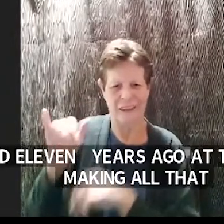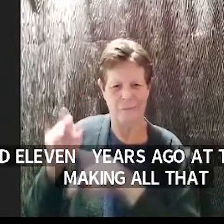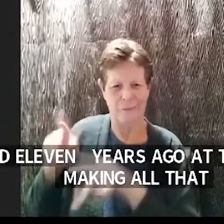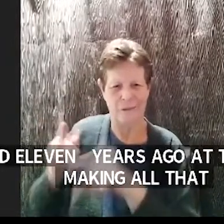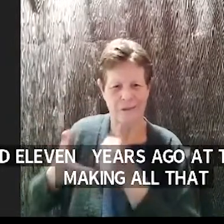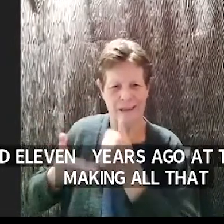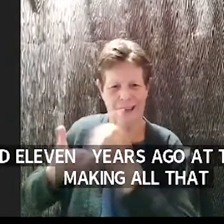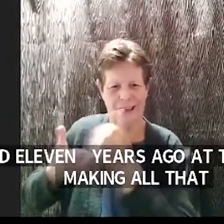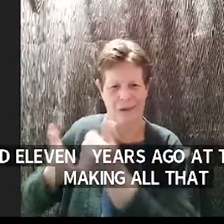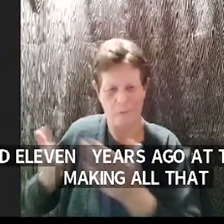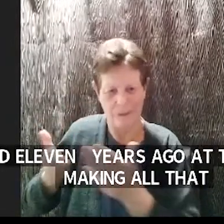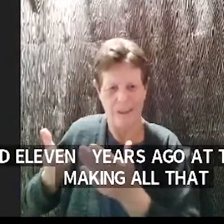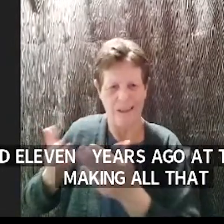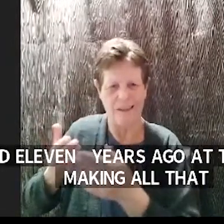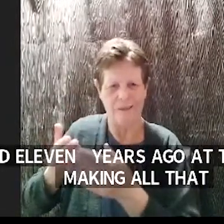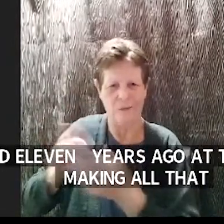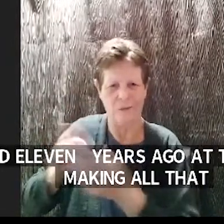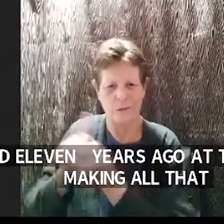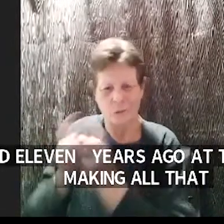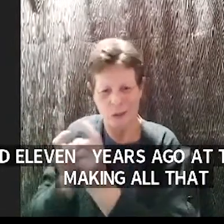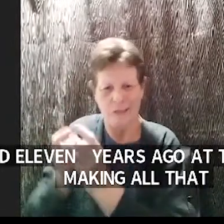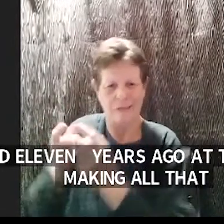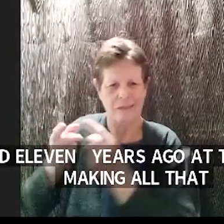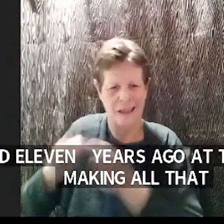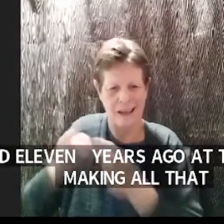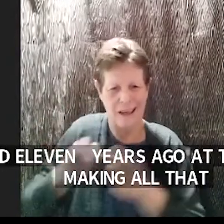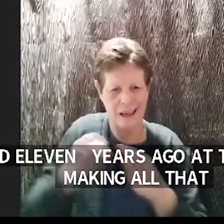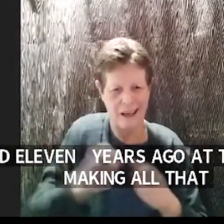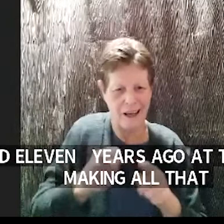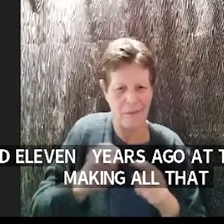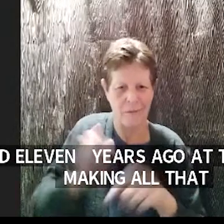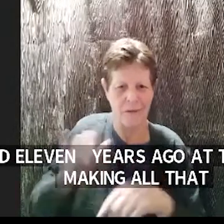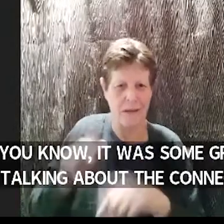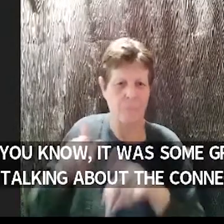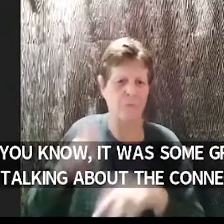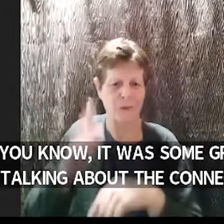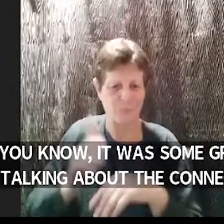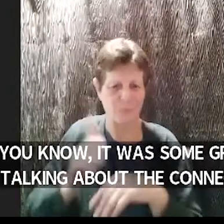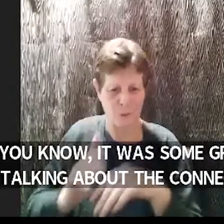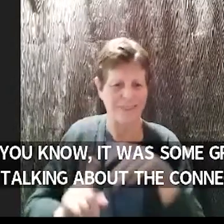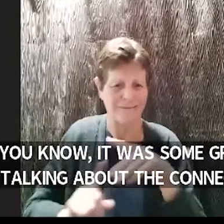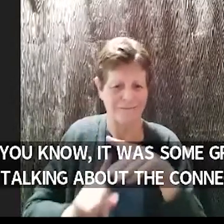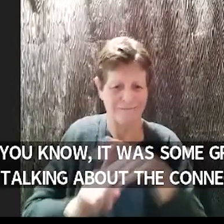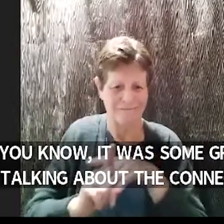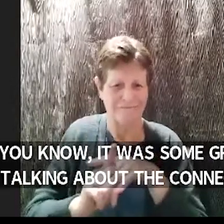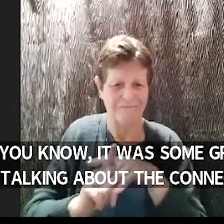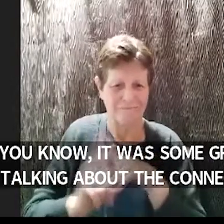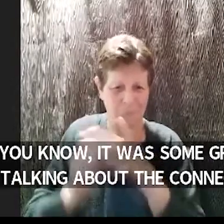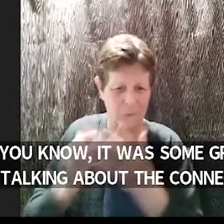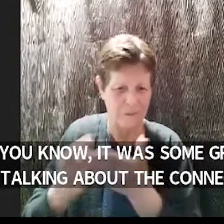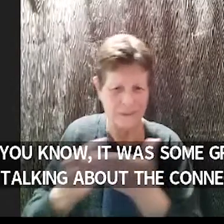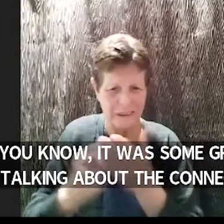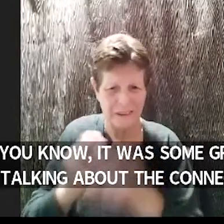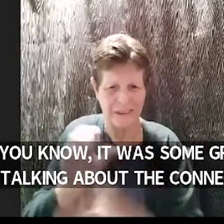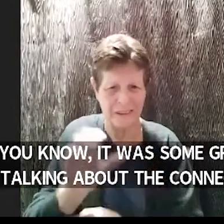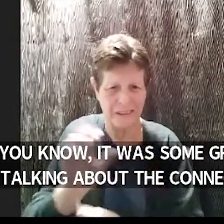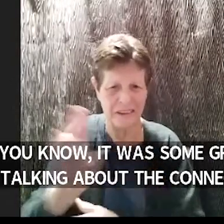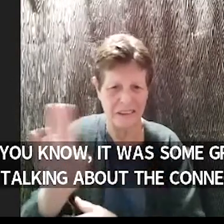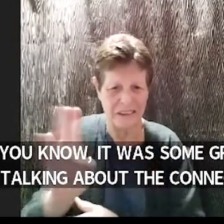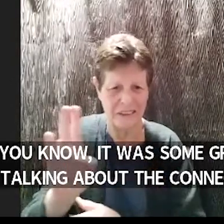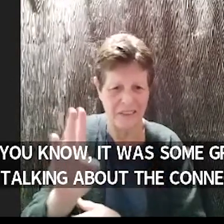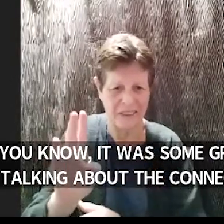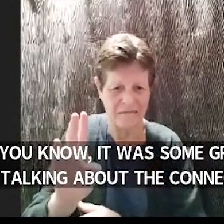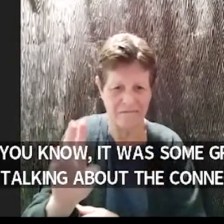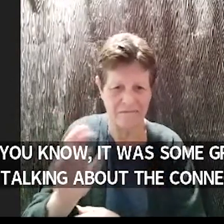talking about the connection between that and bill c7 that will be fantastic because